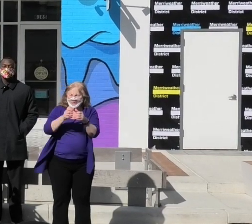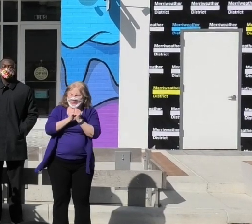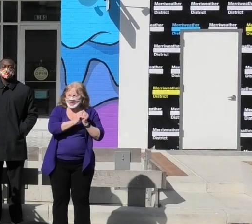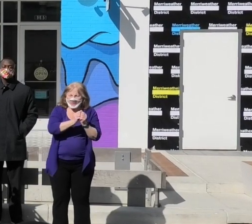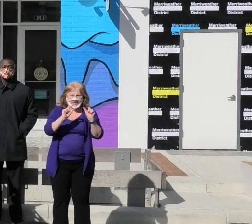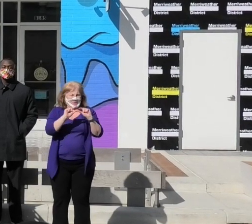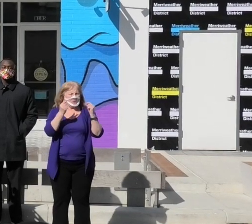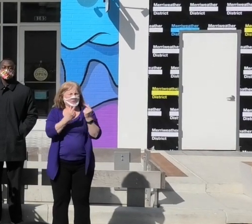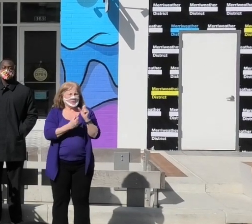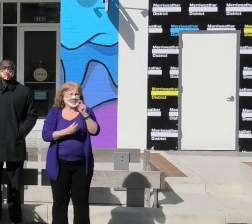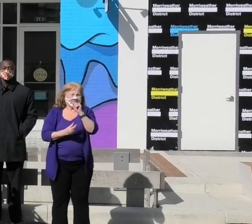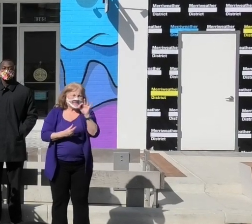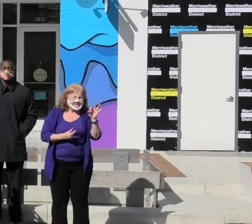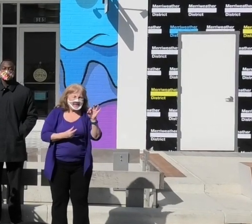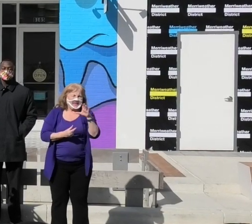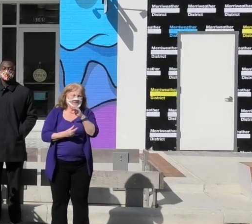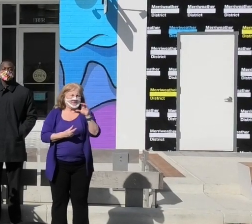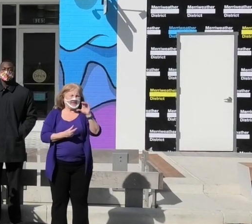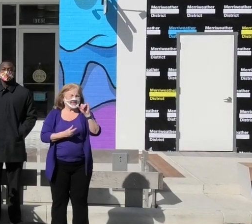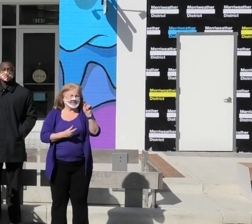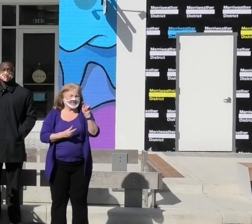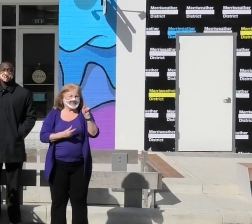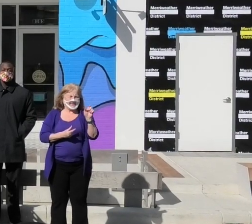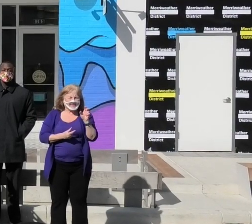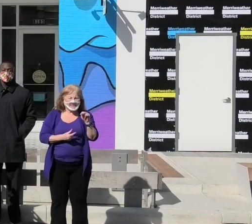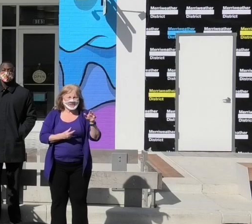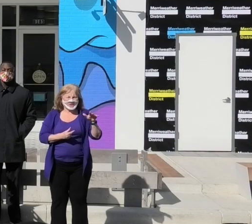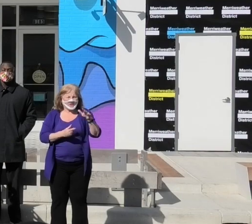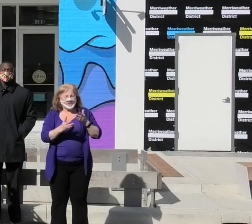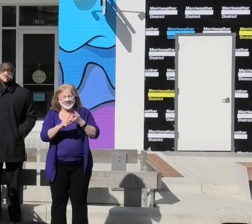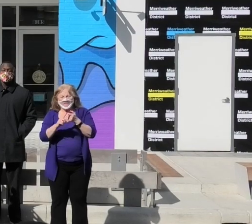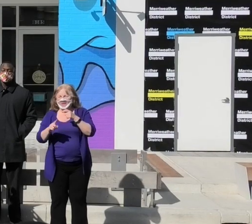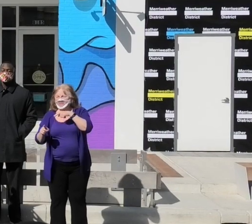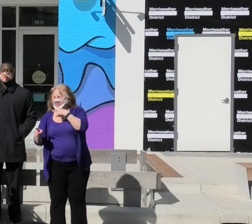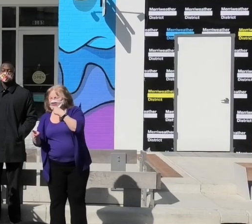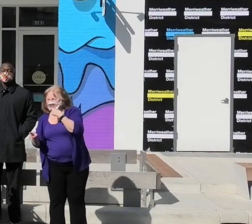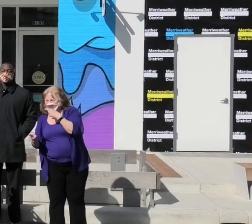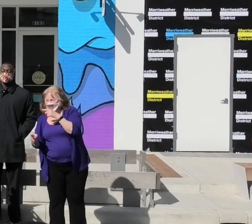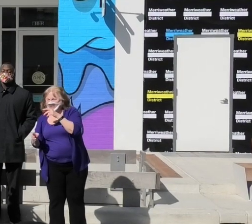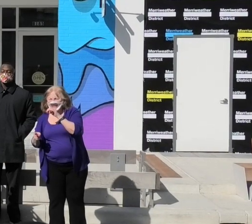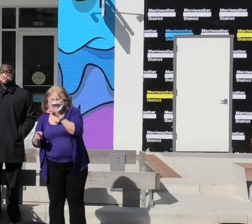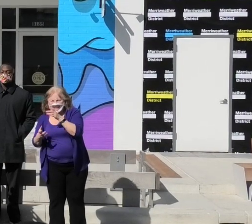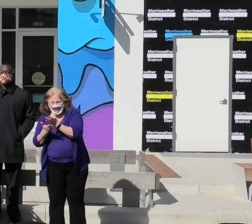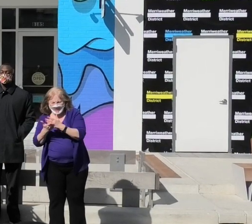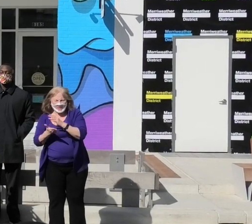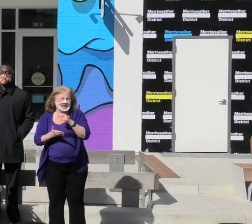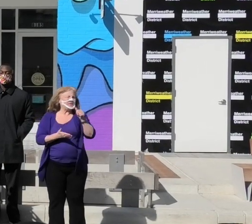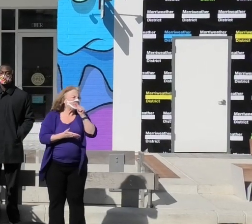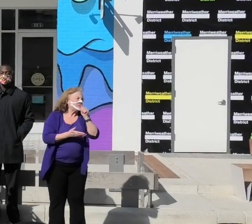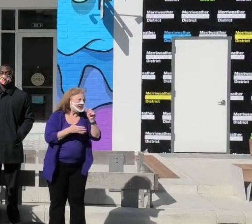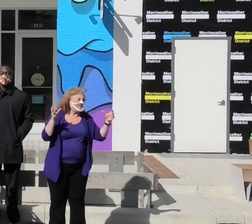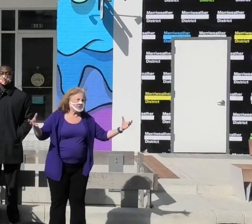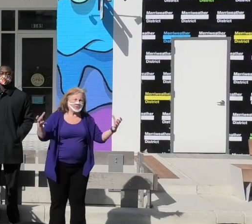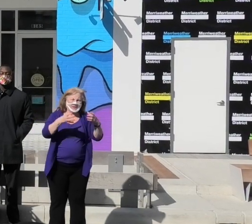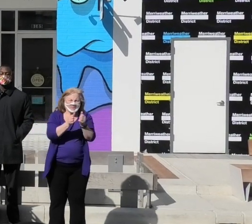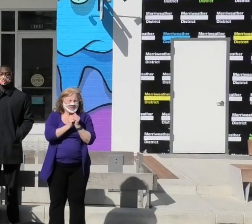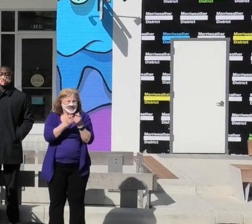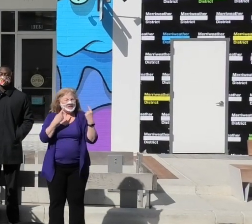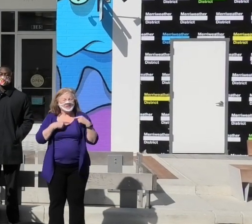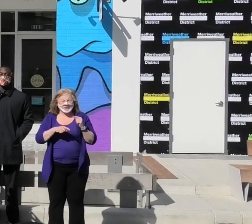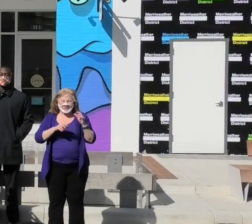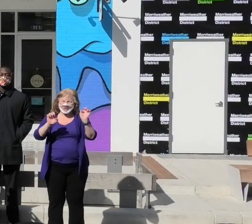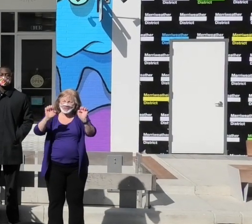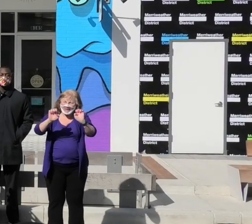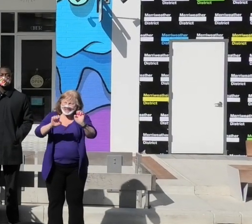a group of staff and citizens throughout the private sector and public sector in the county to come together, which is hard during a